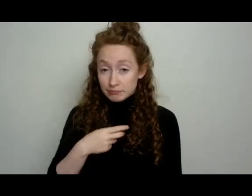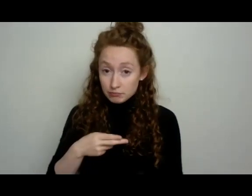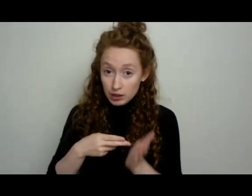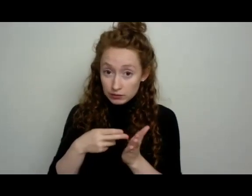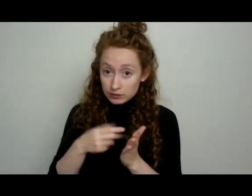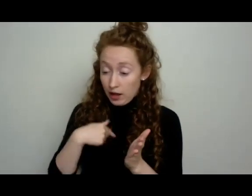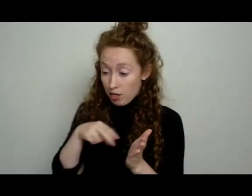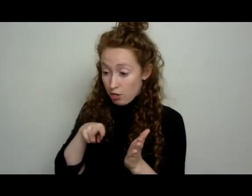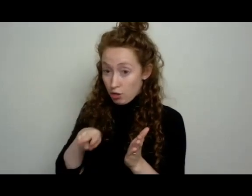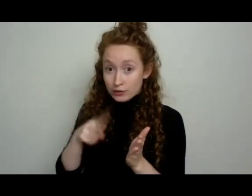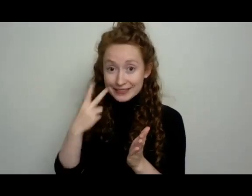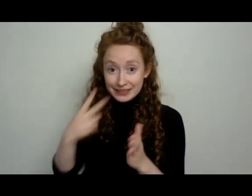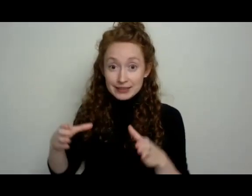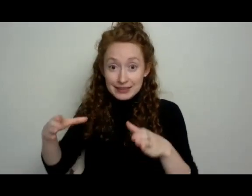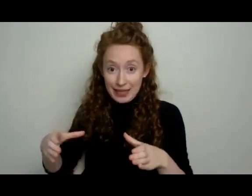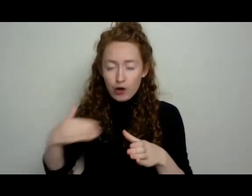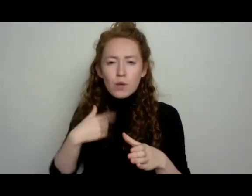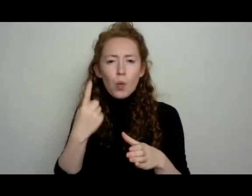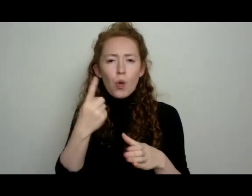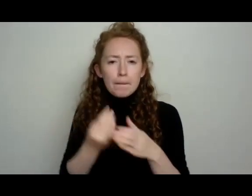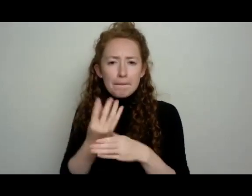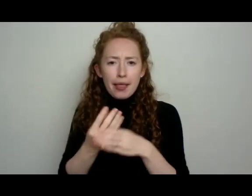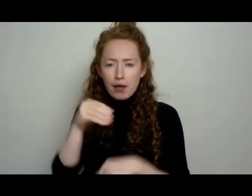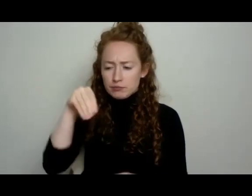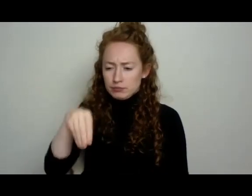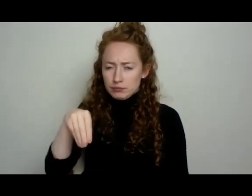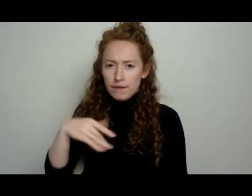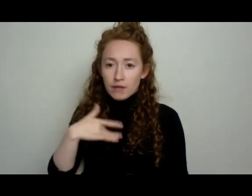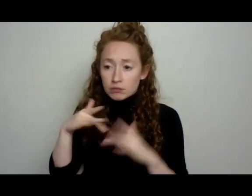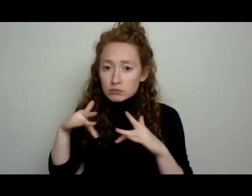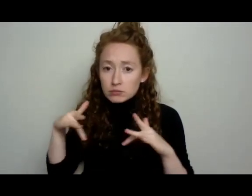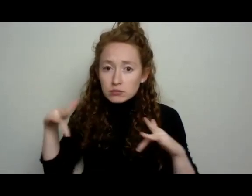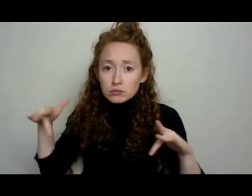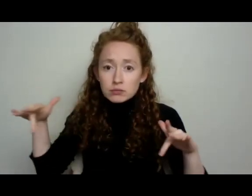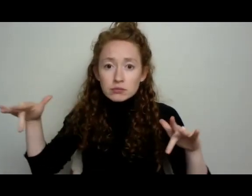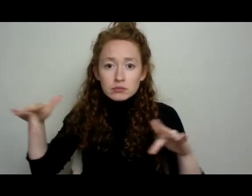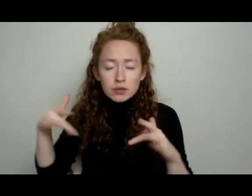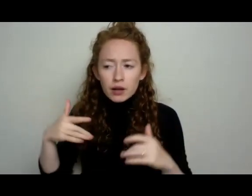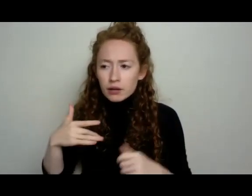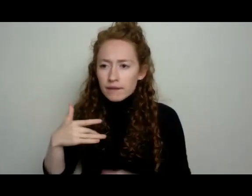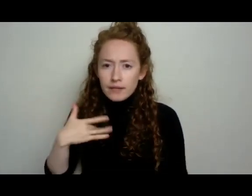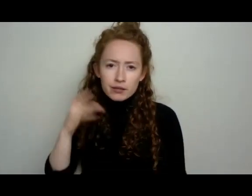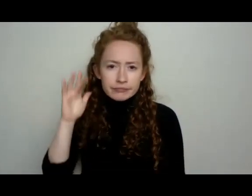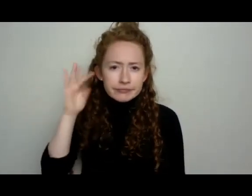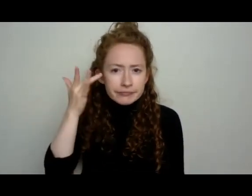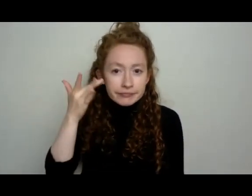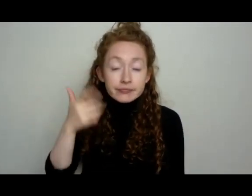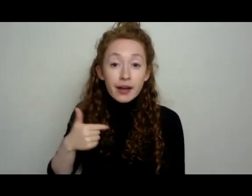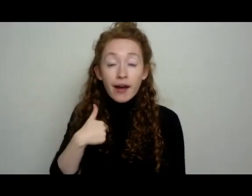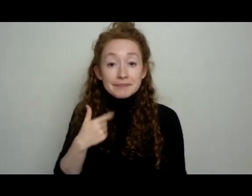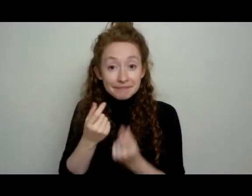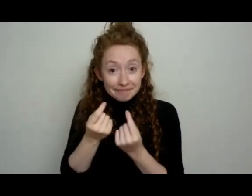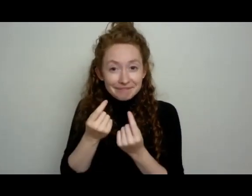So here's what I do. And I, this is just one of the many tips that I share in our eight keys of container gardening mini course.